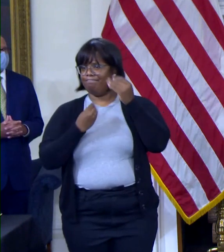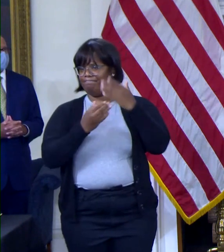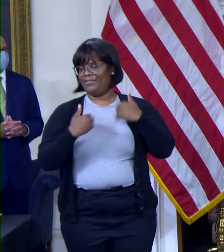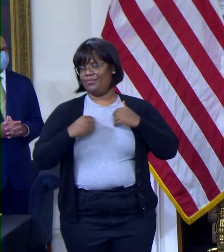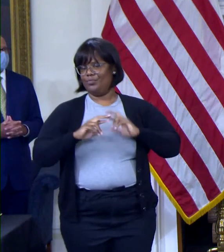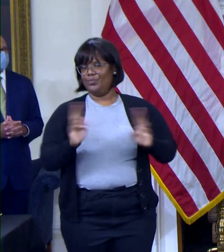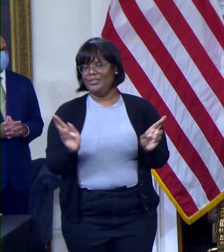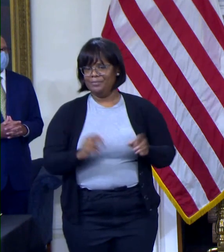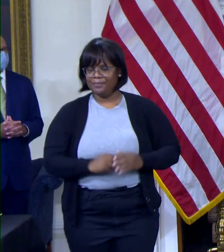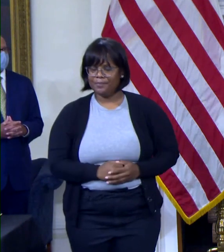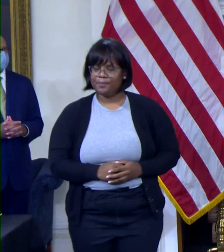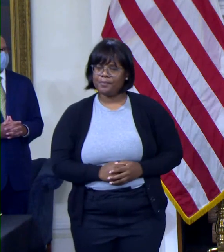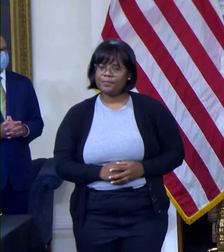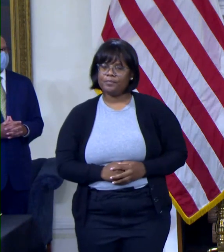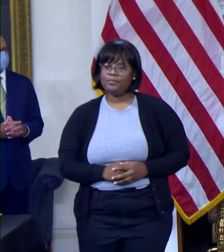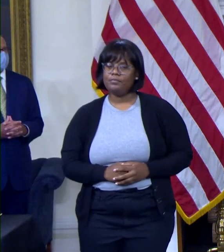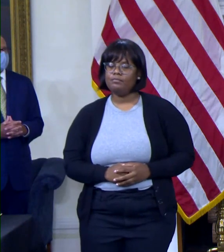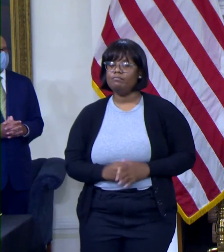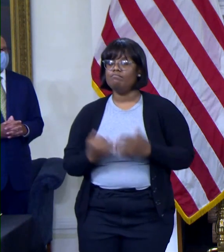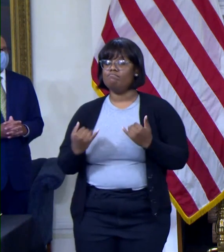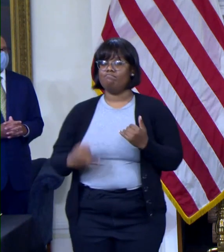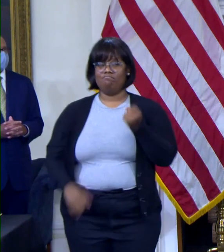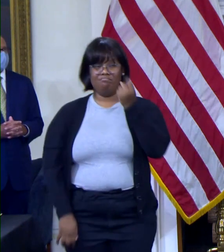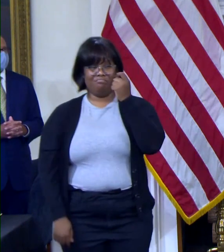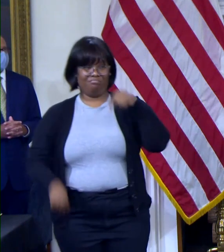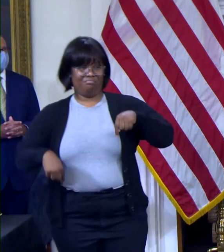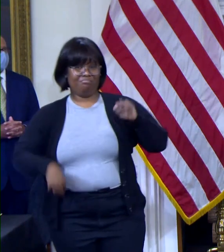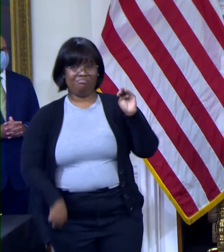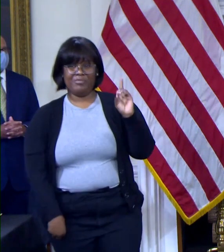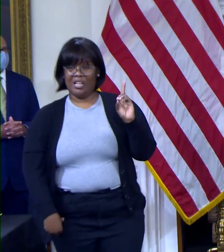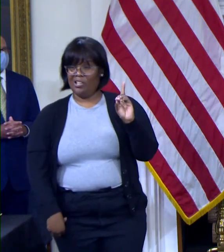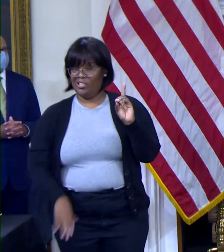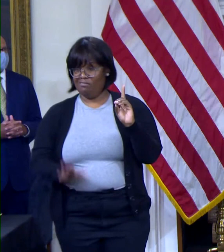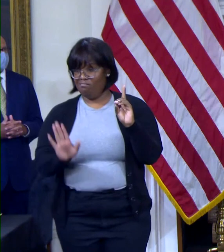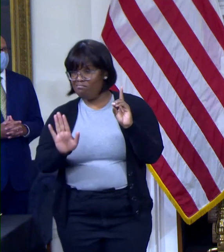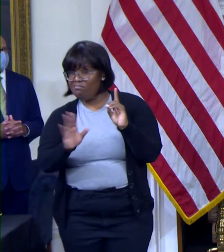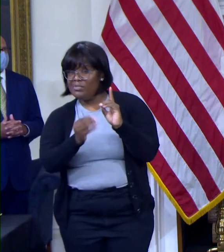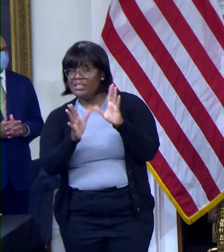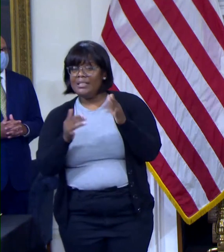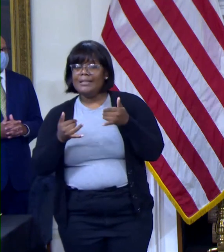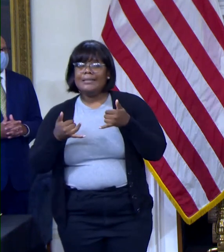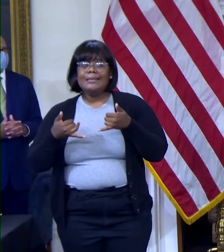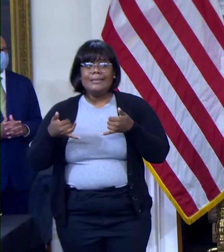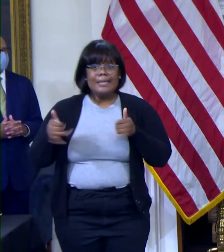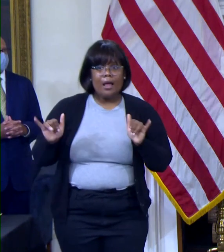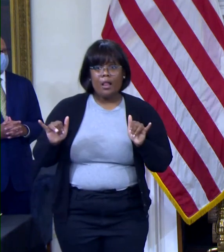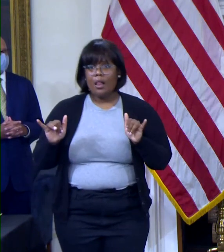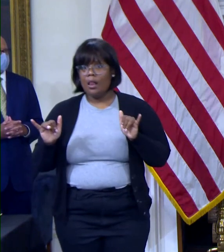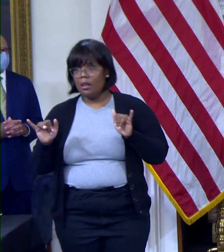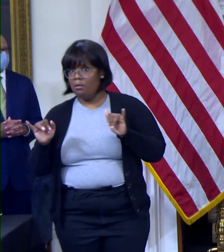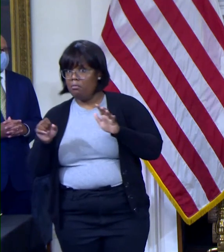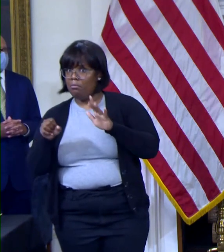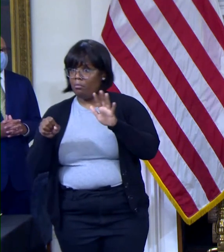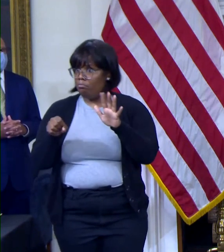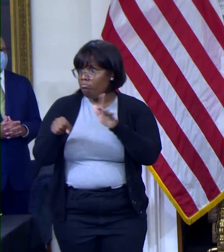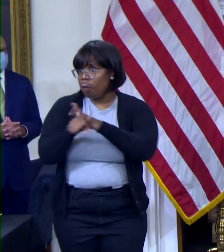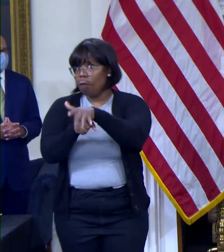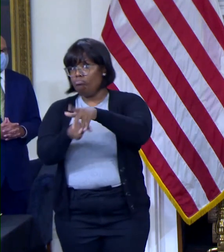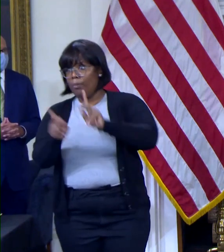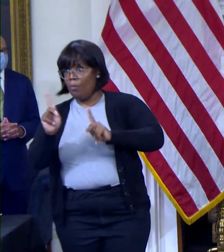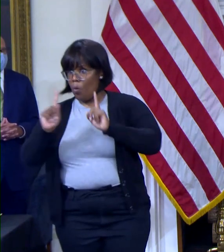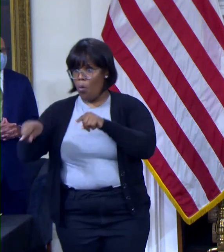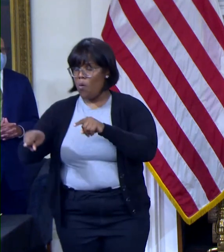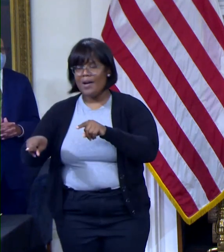like almost every other state, it is still underutilized. There are access points all across the region of the state and we remain in good